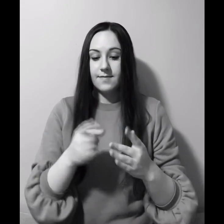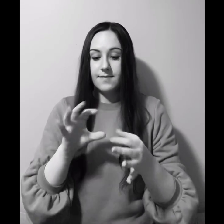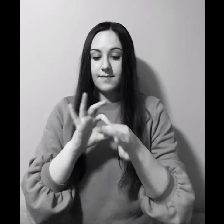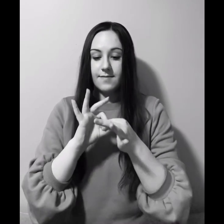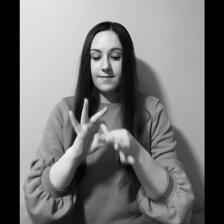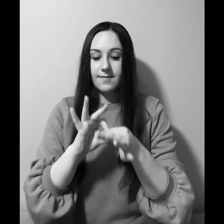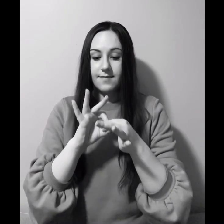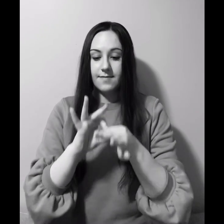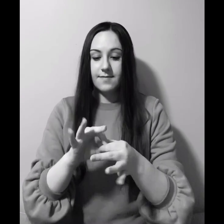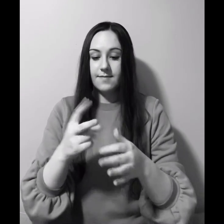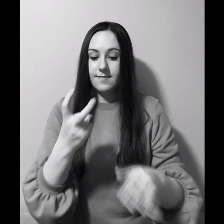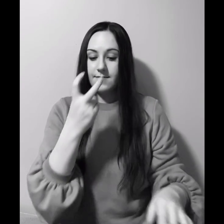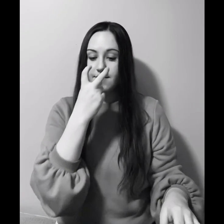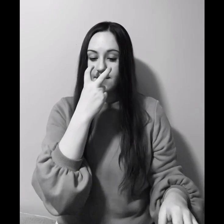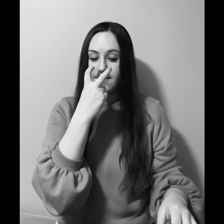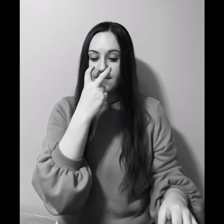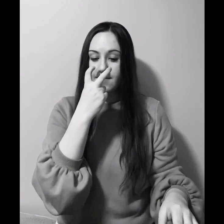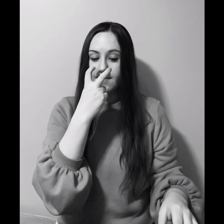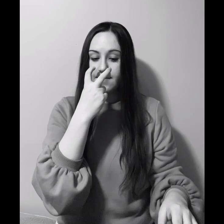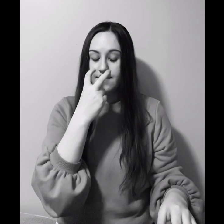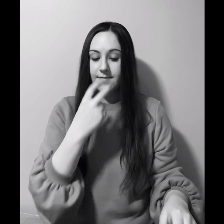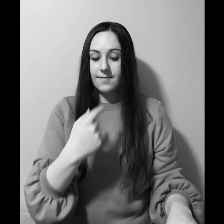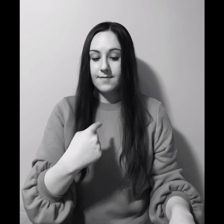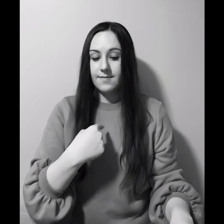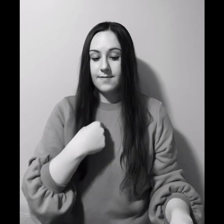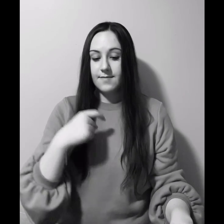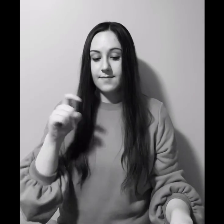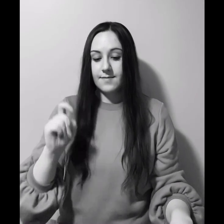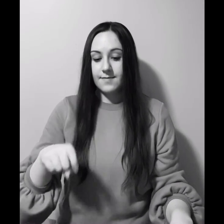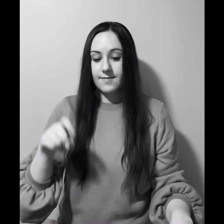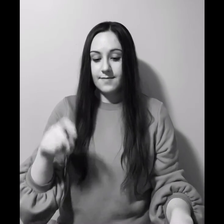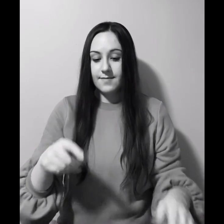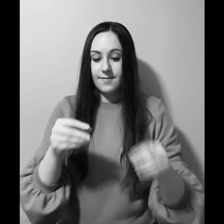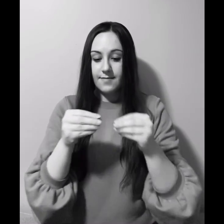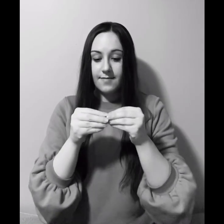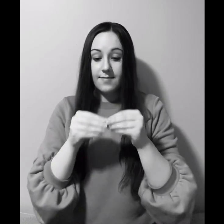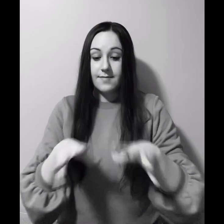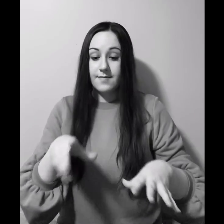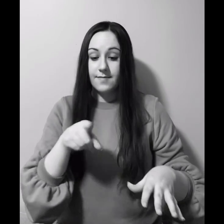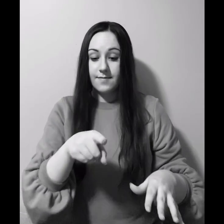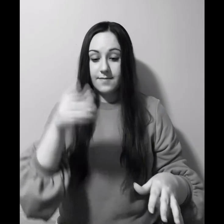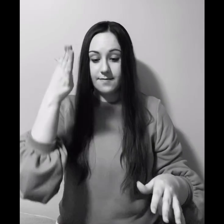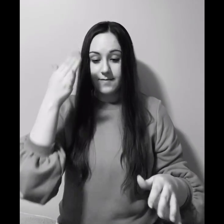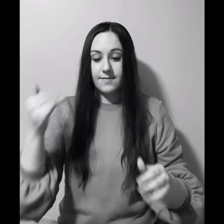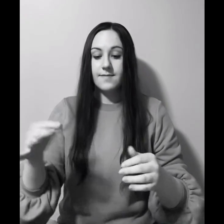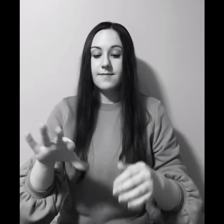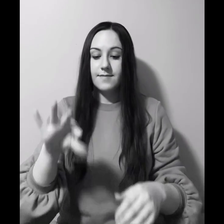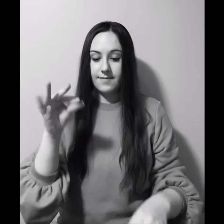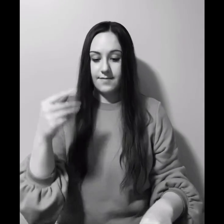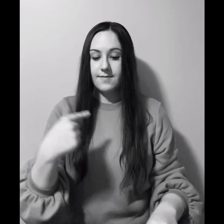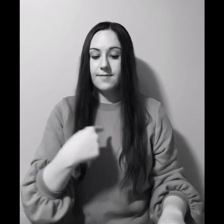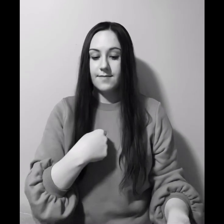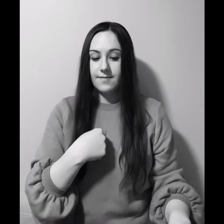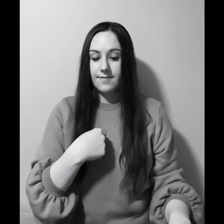go into it blindly We'd I needed to lose you to find me